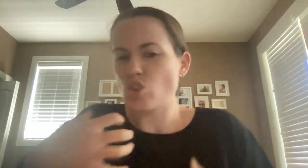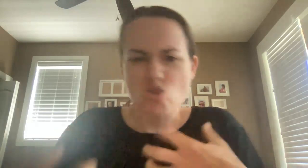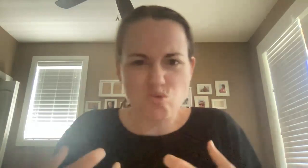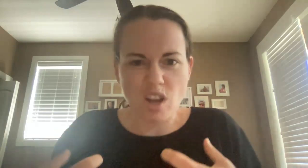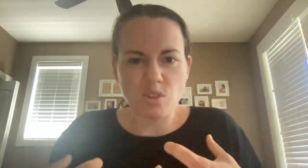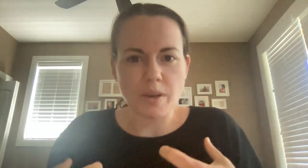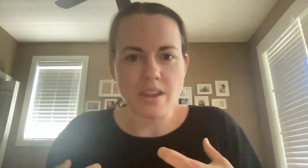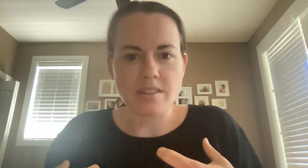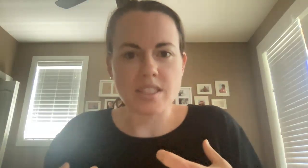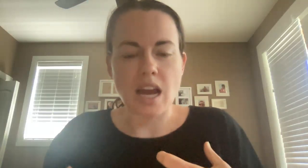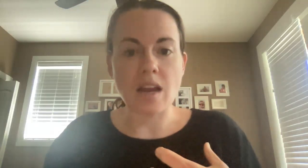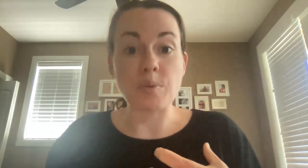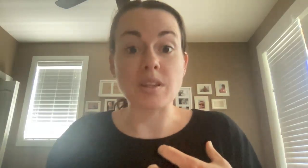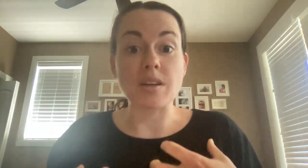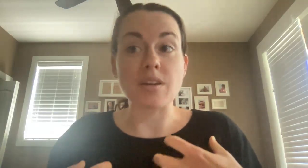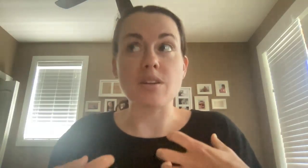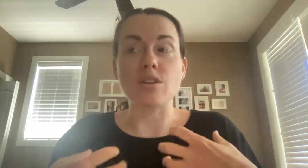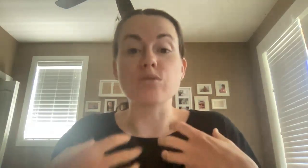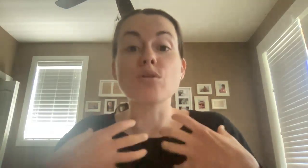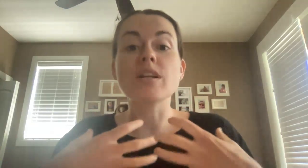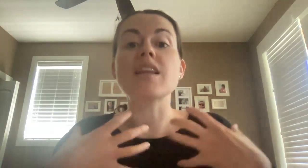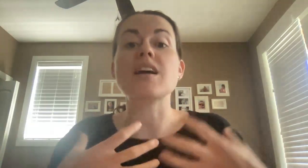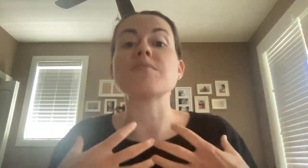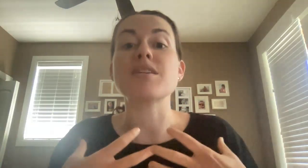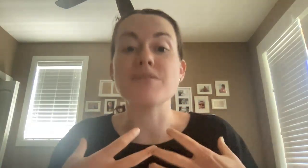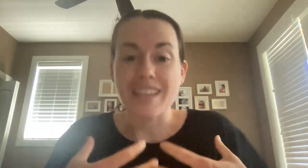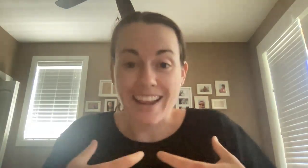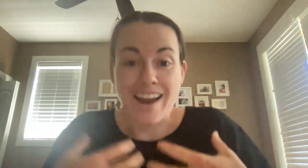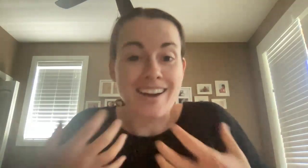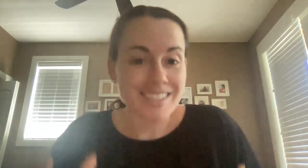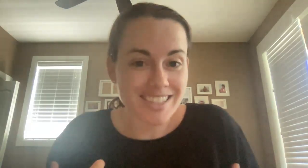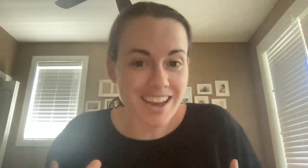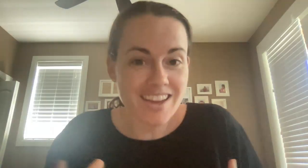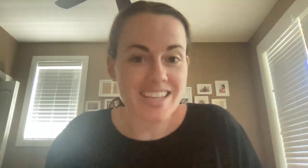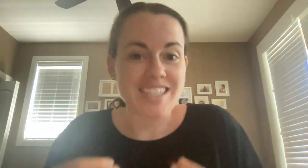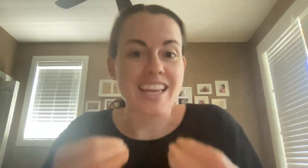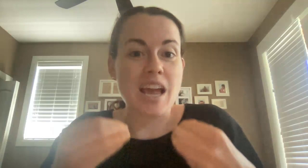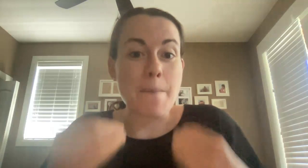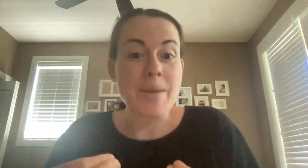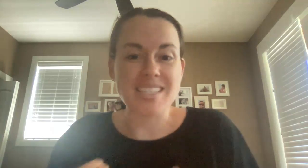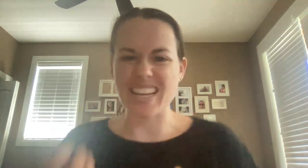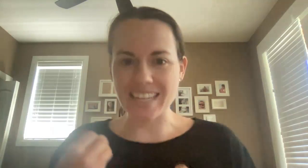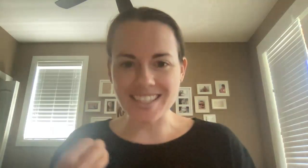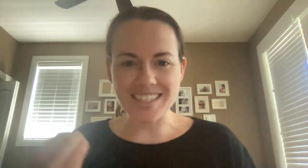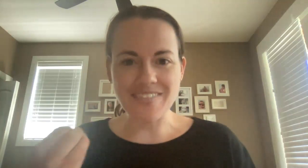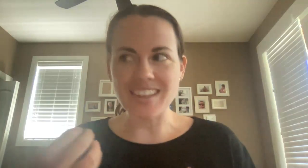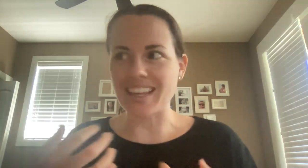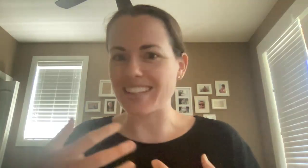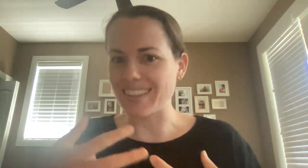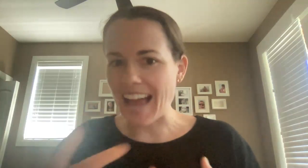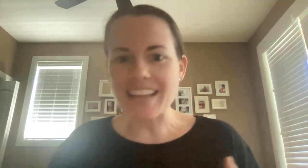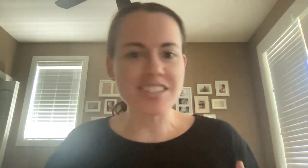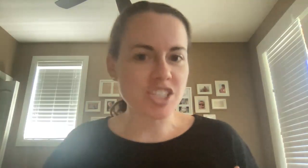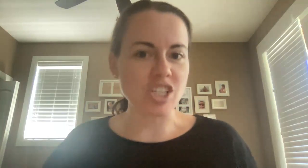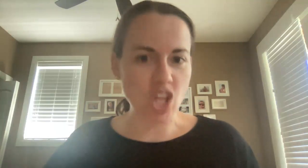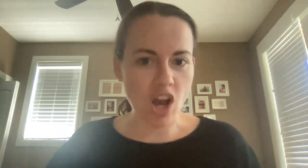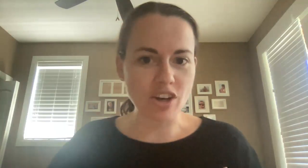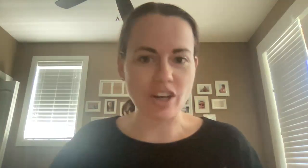struggle when they're stuck. But the learning that comes out of getting unstuck is like amazing. And that's the stuff that like lasts longer.